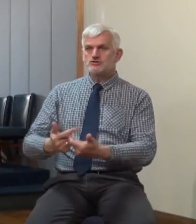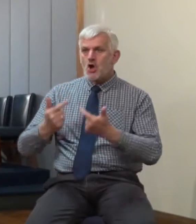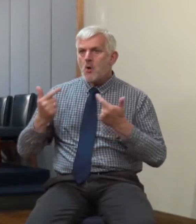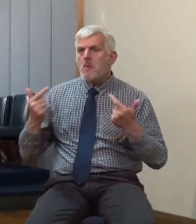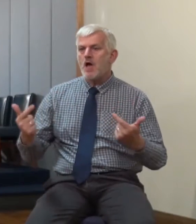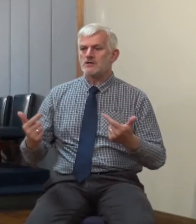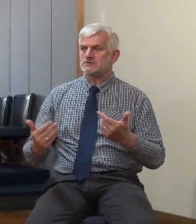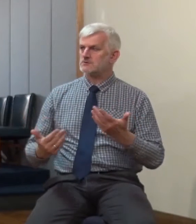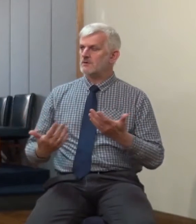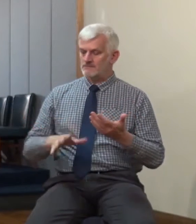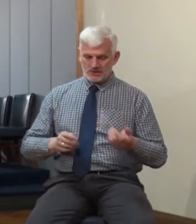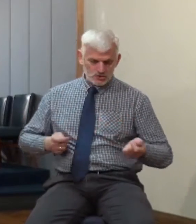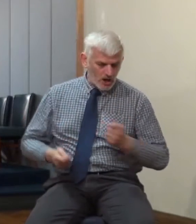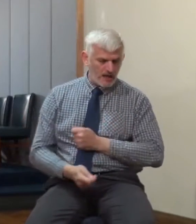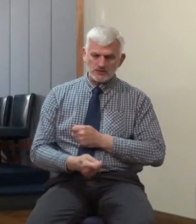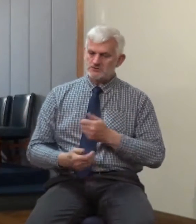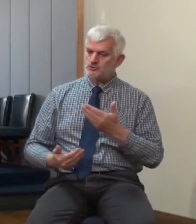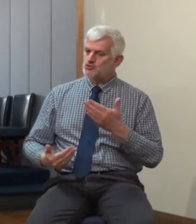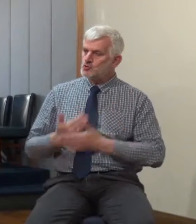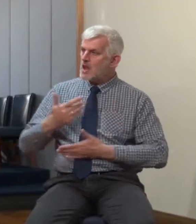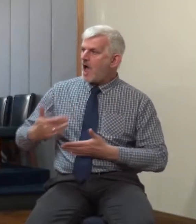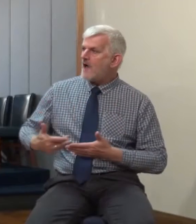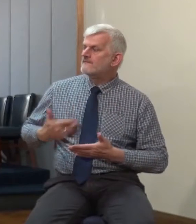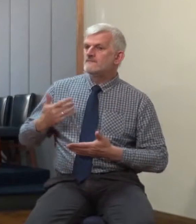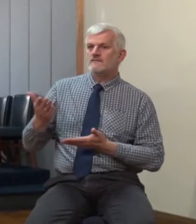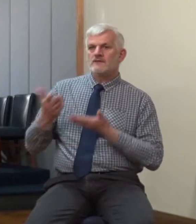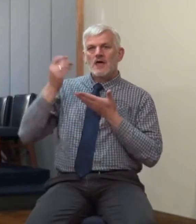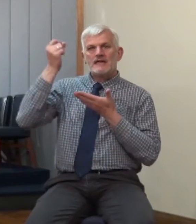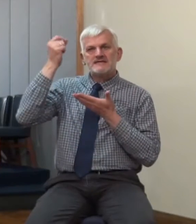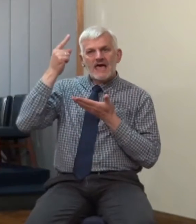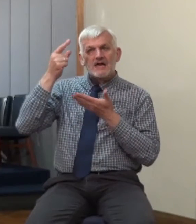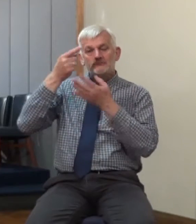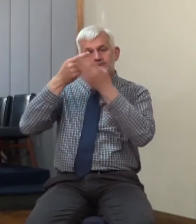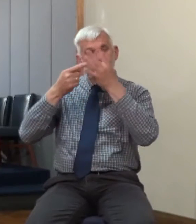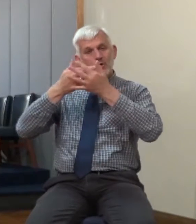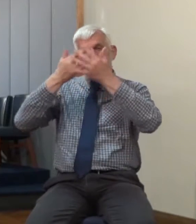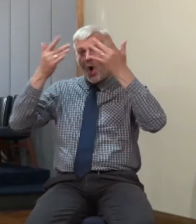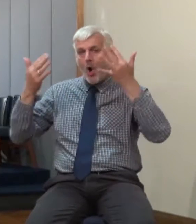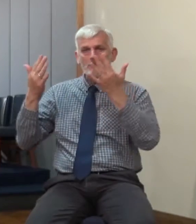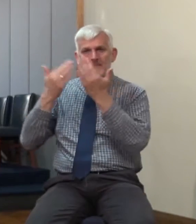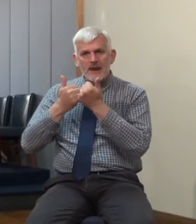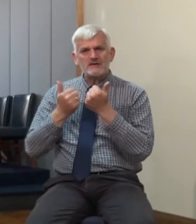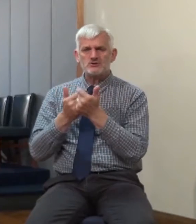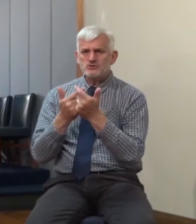transformed natures. And here we are with such good intentions. And if the Lord came, how blissfully ashamed